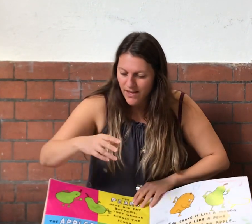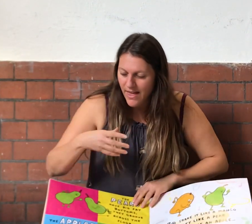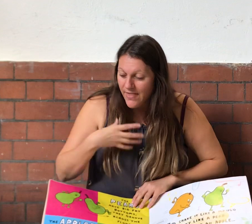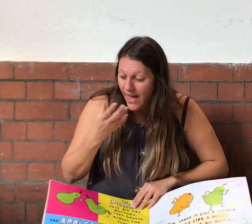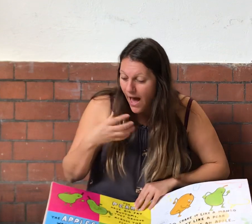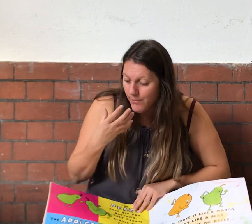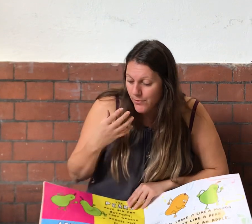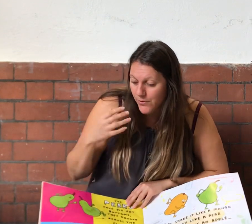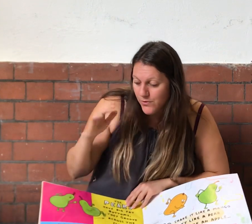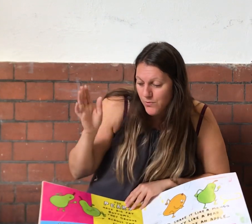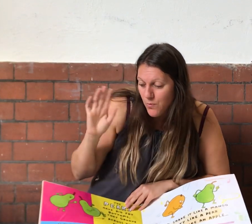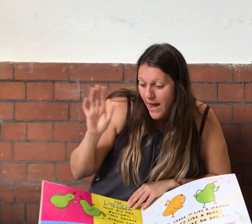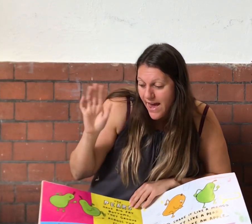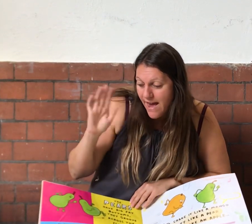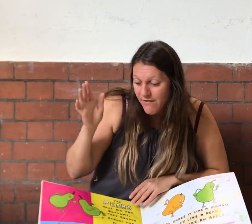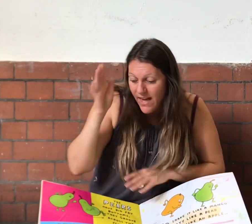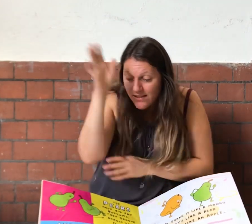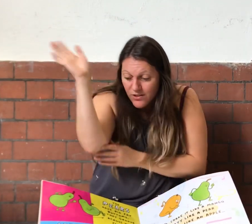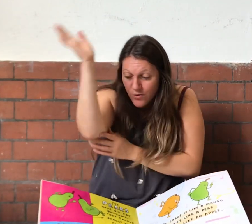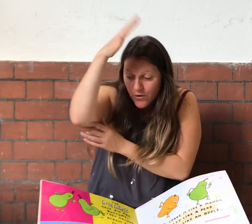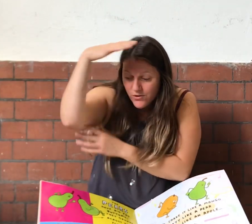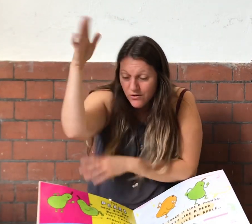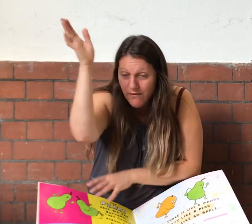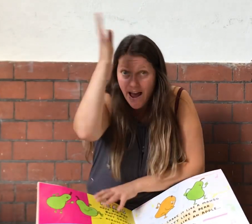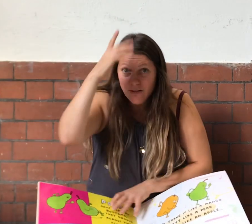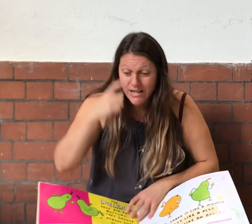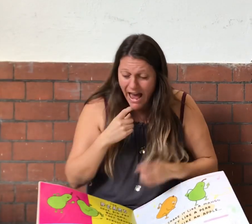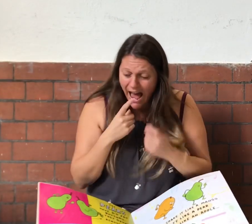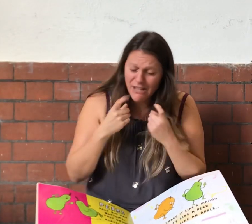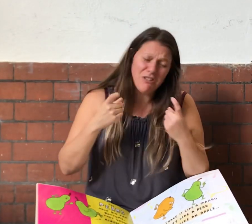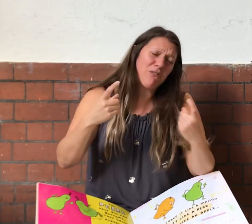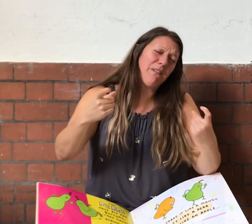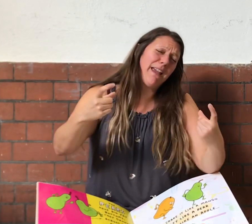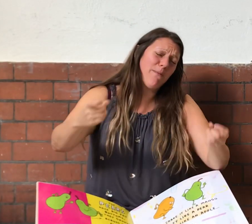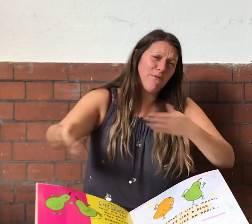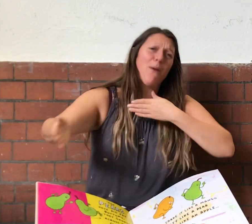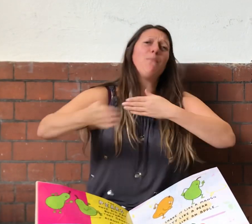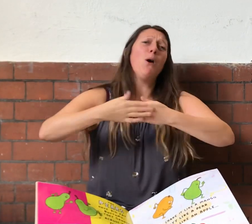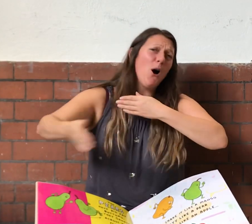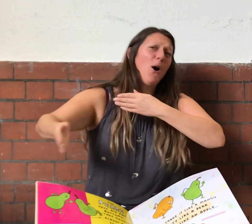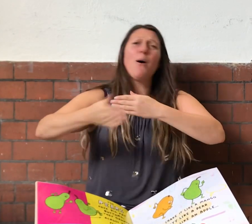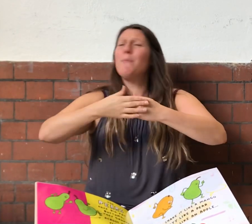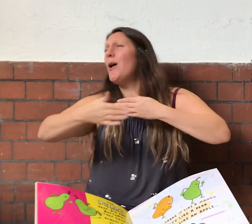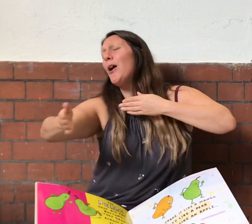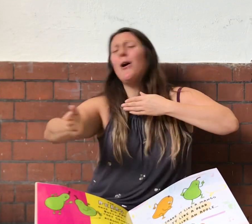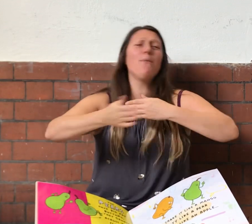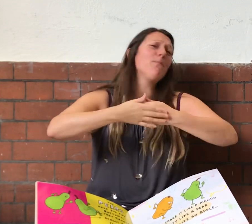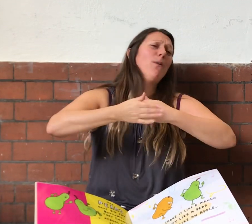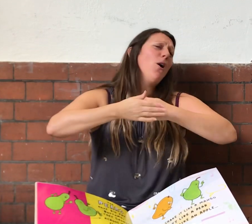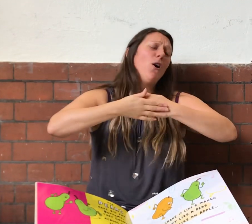The apples wave their stalks around and scream for more, more, more.